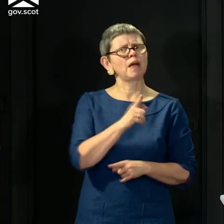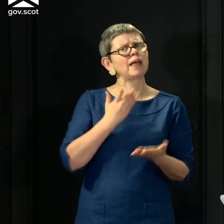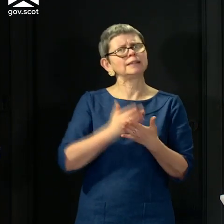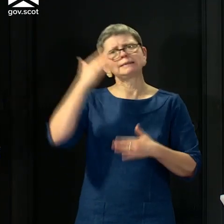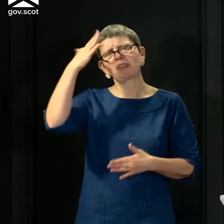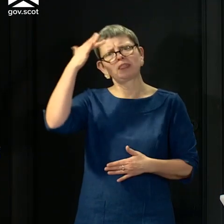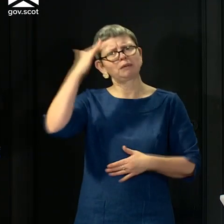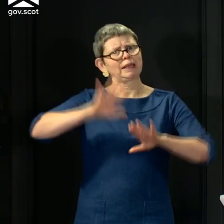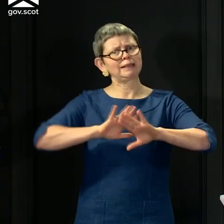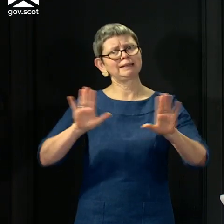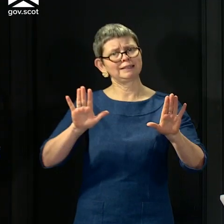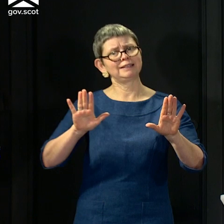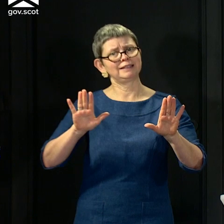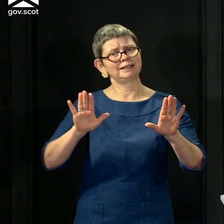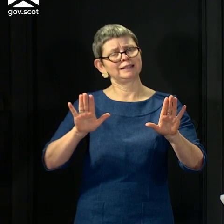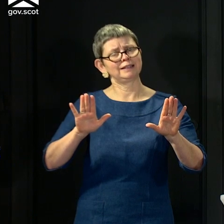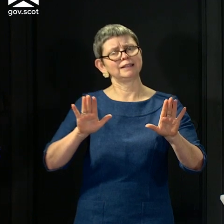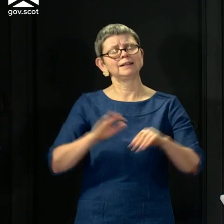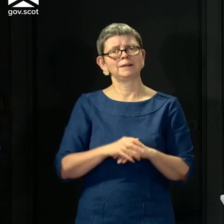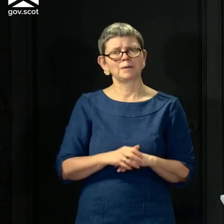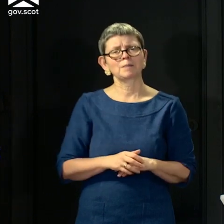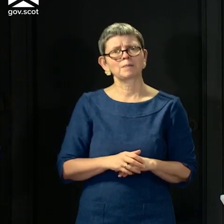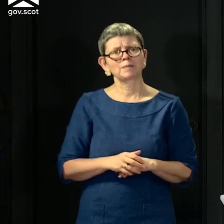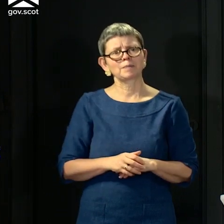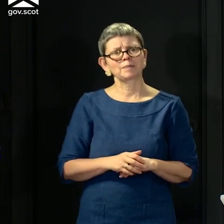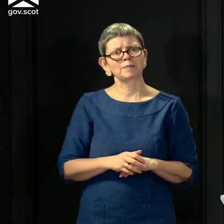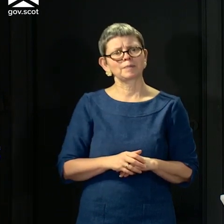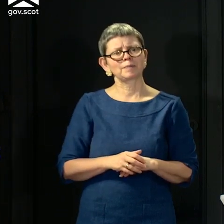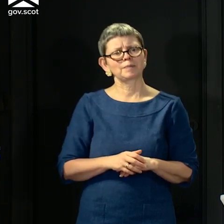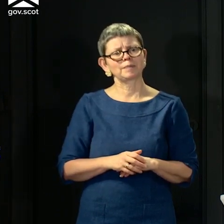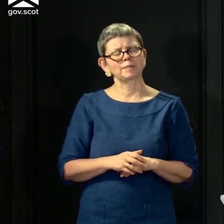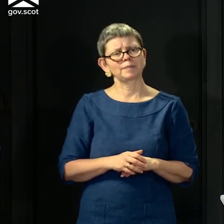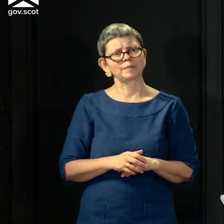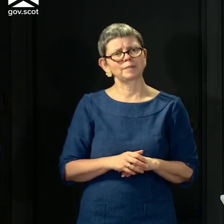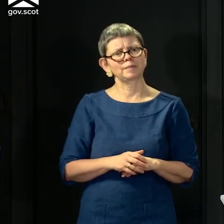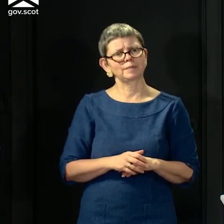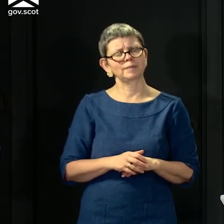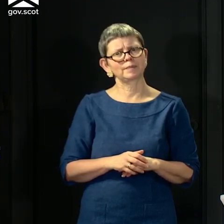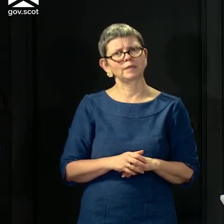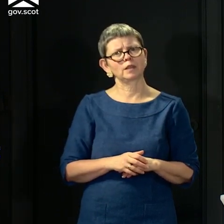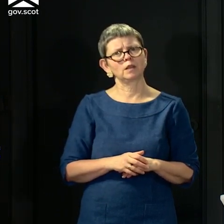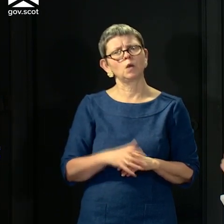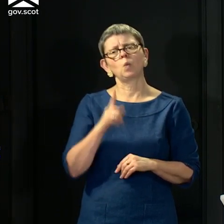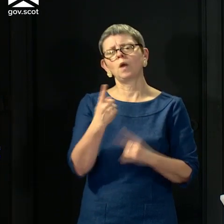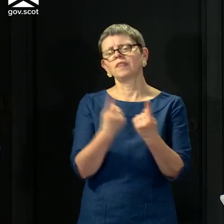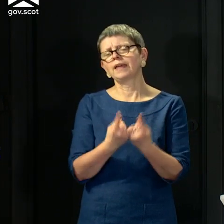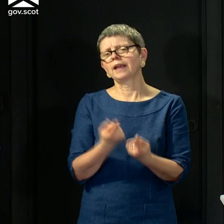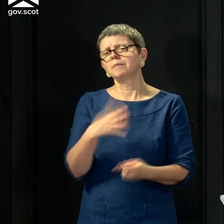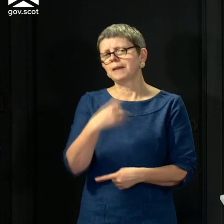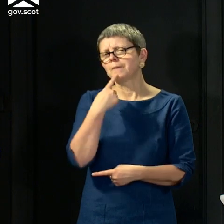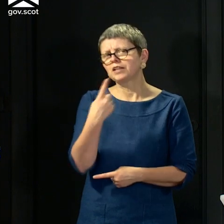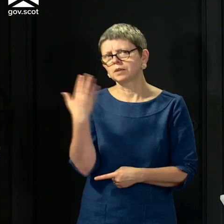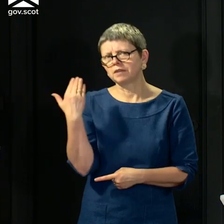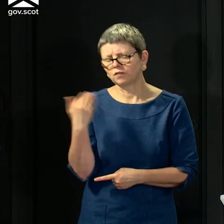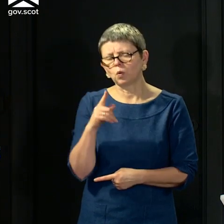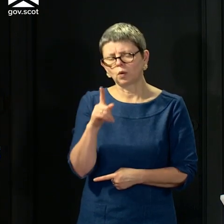There have been some things at an earlier stage. I'll come on to, I suppose, an issue that I've spoken about before, but it's worth emphasising in a moment.